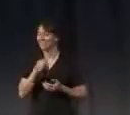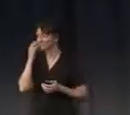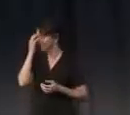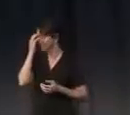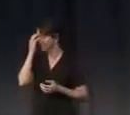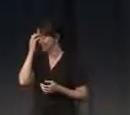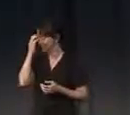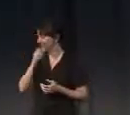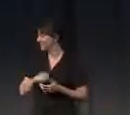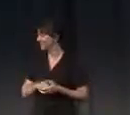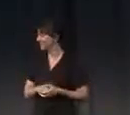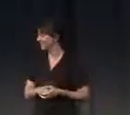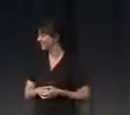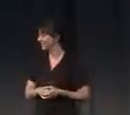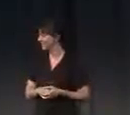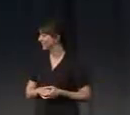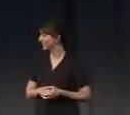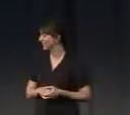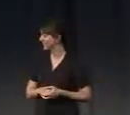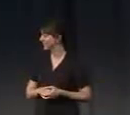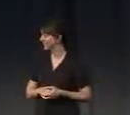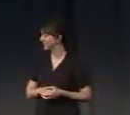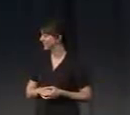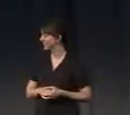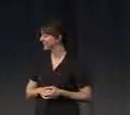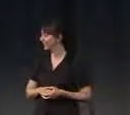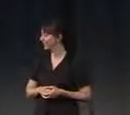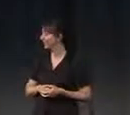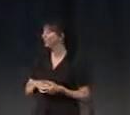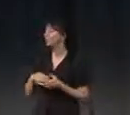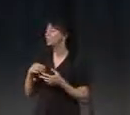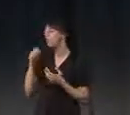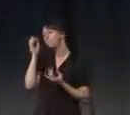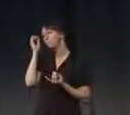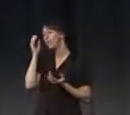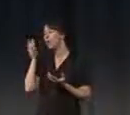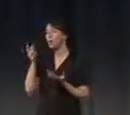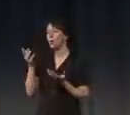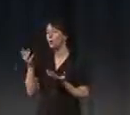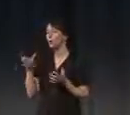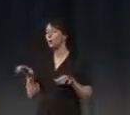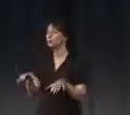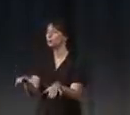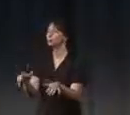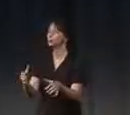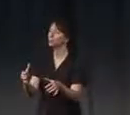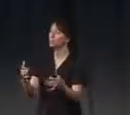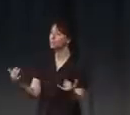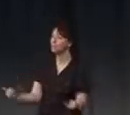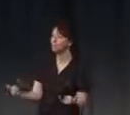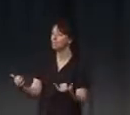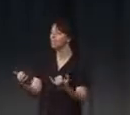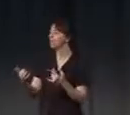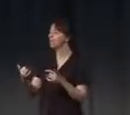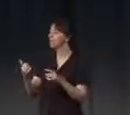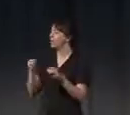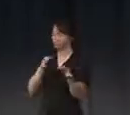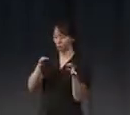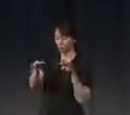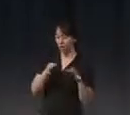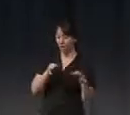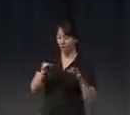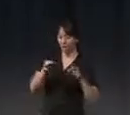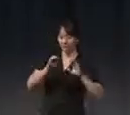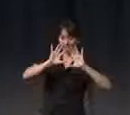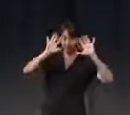This mean, I thought also like the excess I will try to do is like kind of describe the space before seeing the images and maybe see